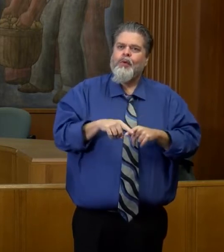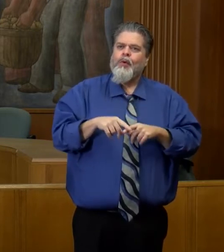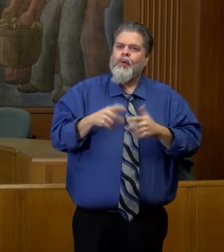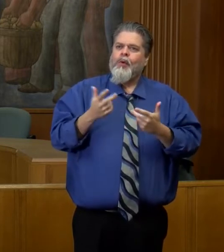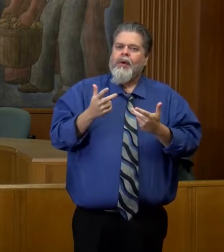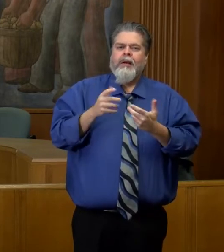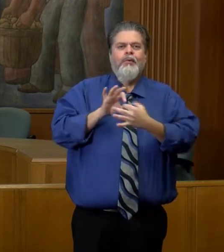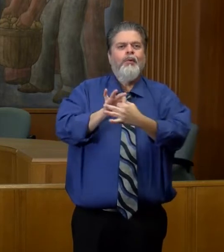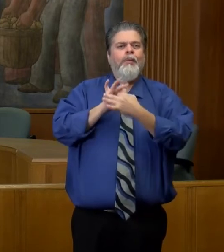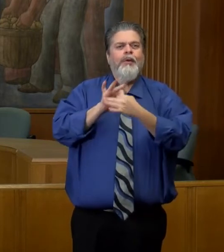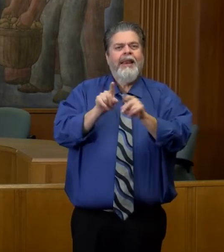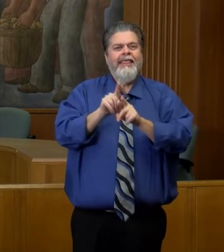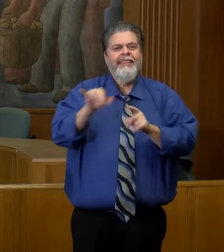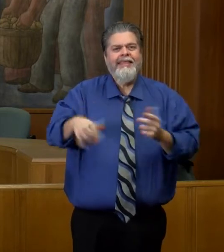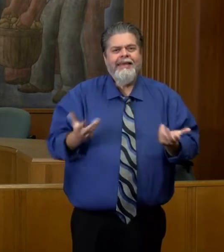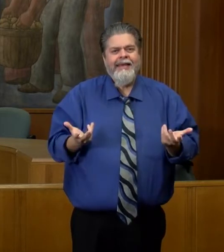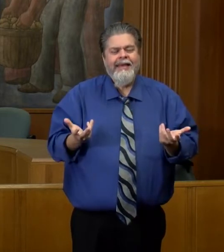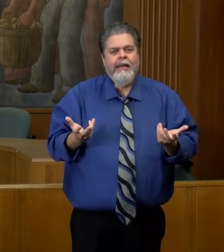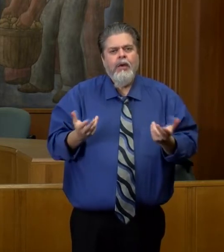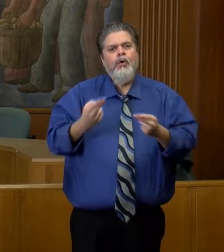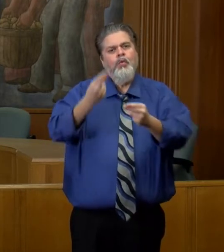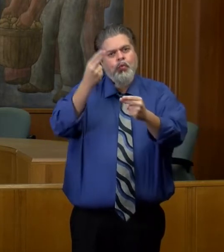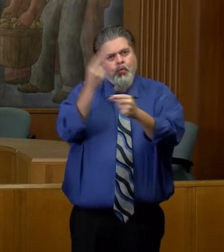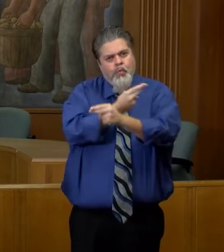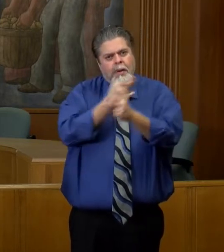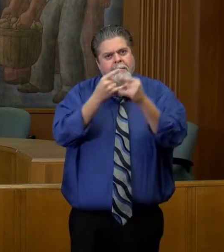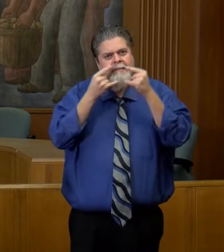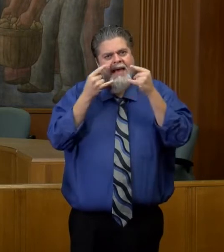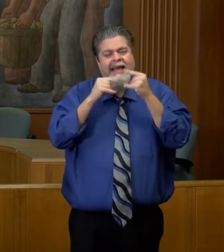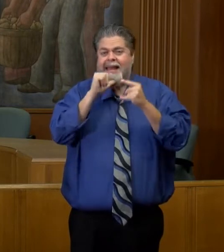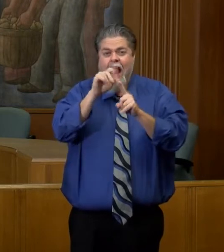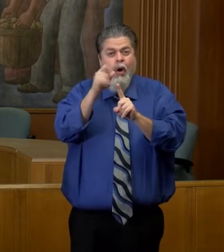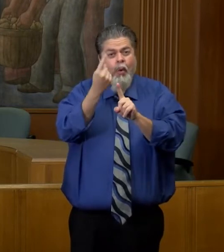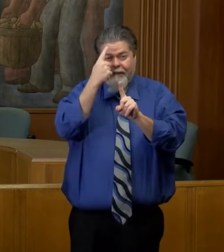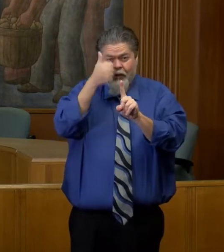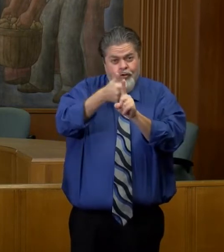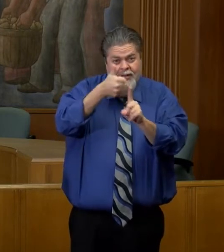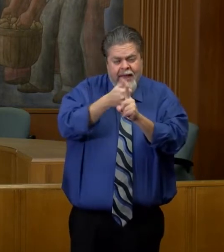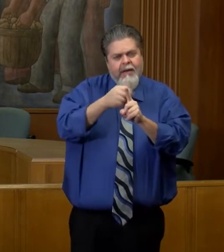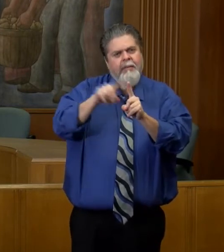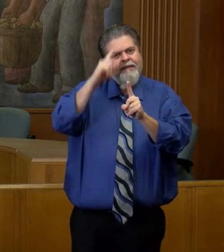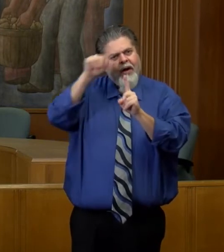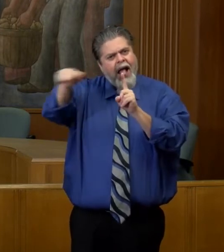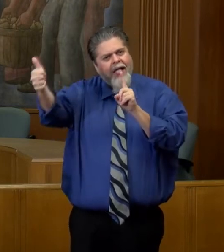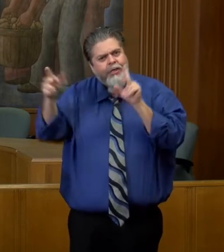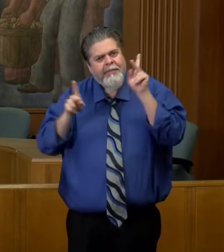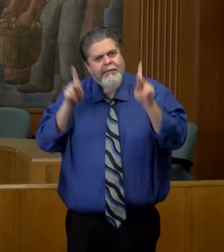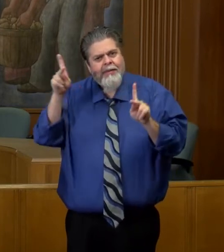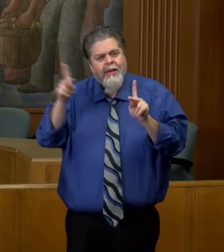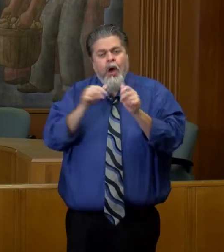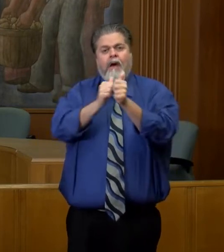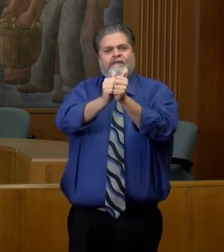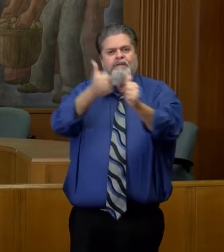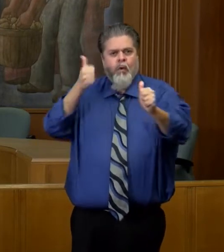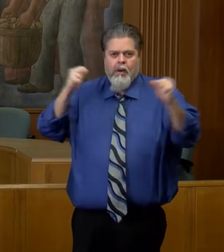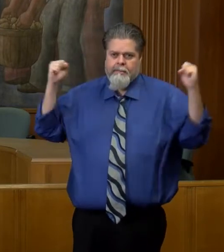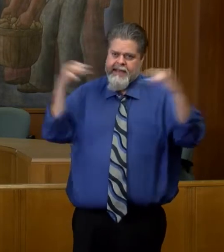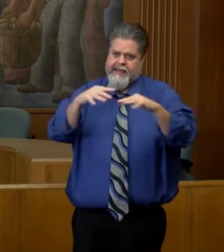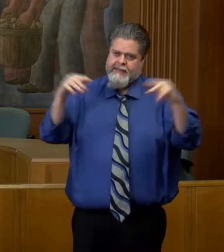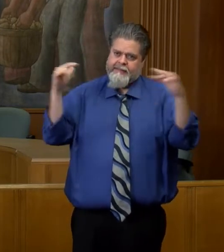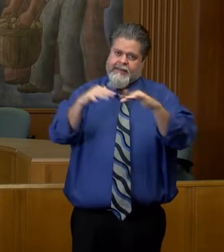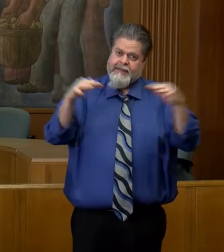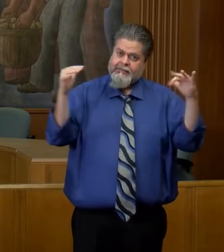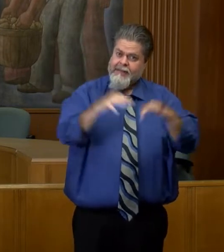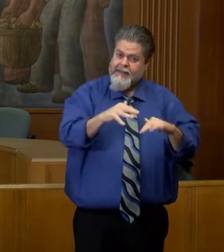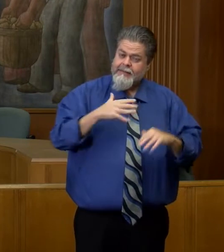That's unselfishness that says, I'll wear a mask for other people. I'll avoid groups. I'll avoid large social gatherings on the